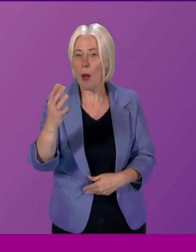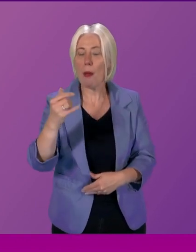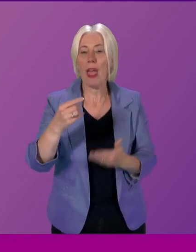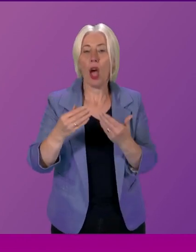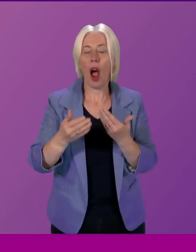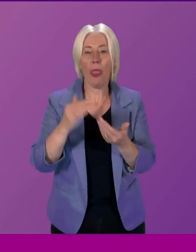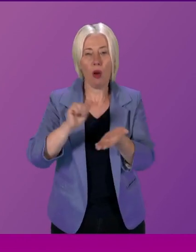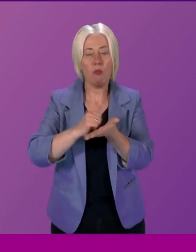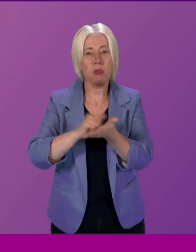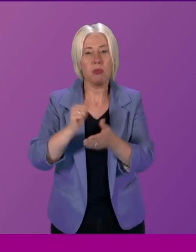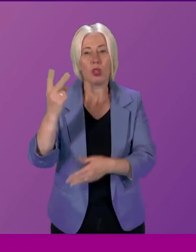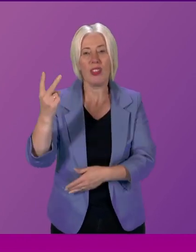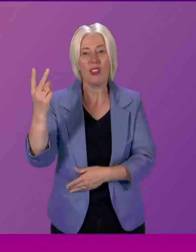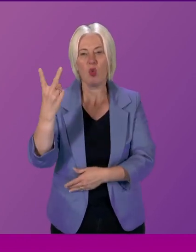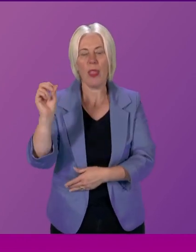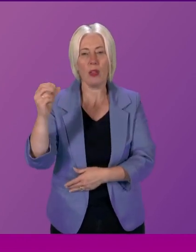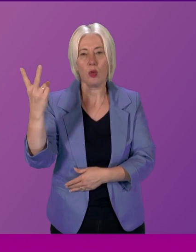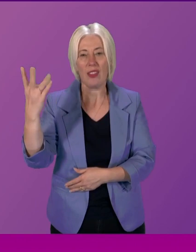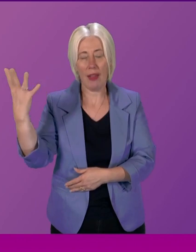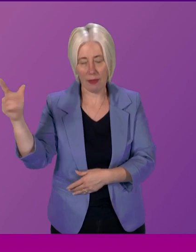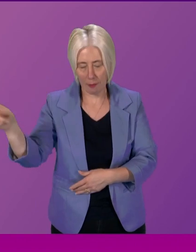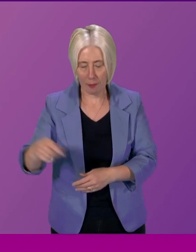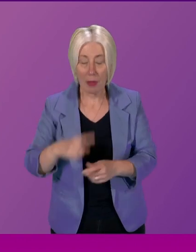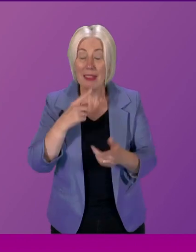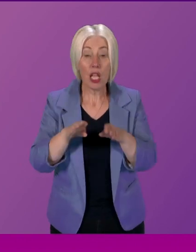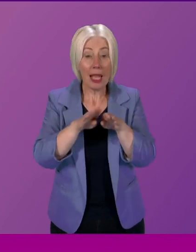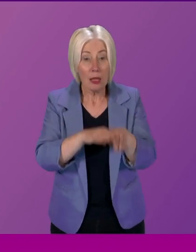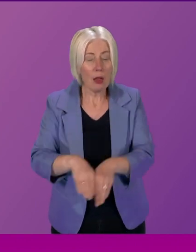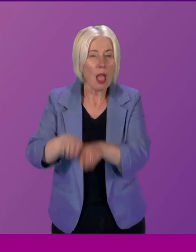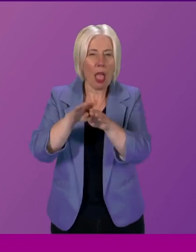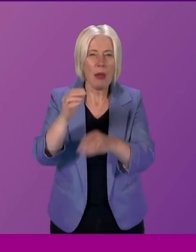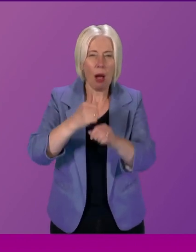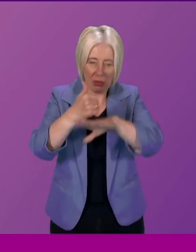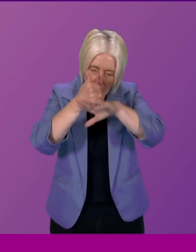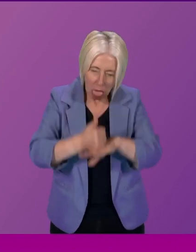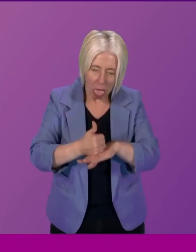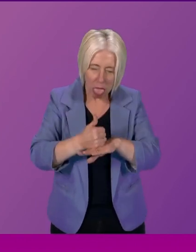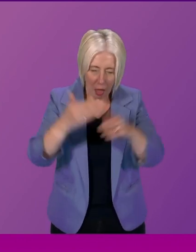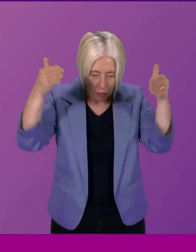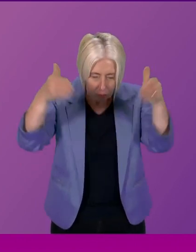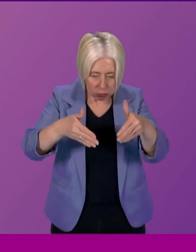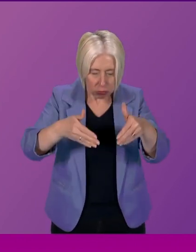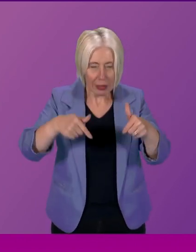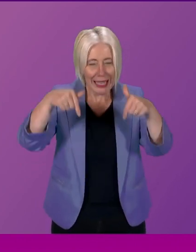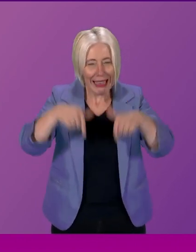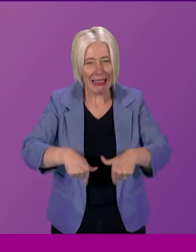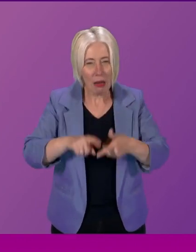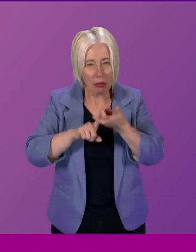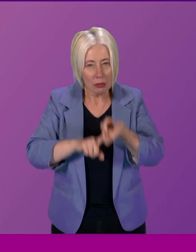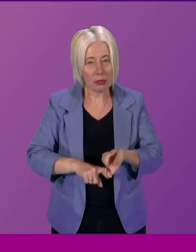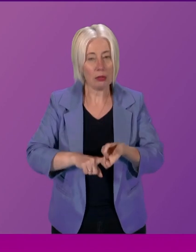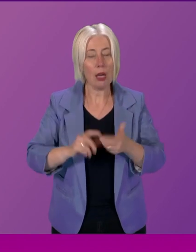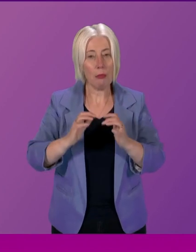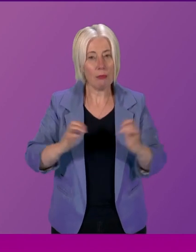This report will set out that democracy might become institutionalised within our whole parliament and how we can along